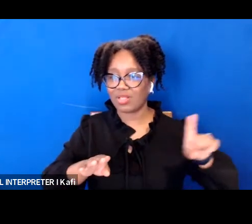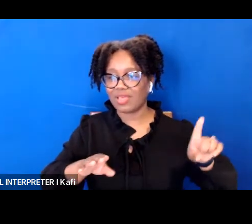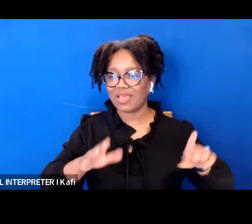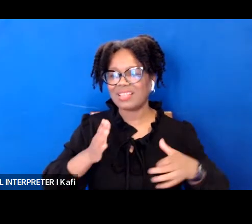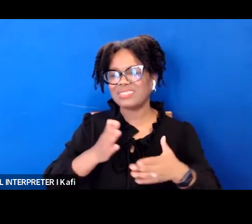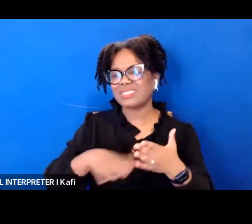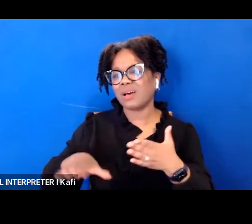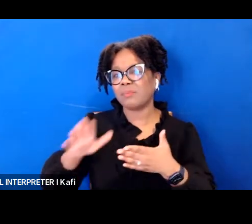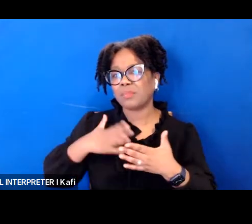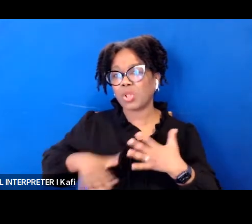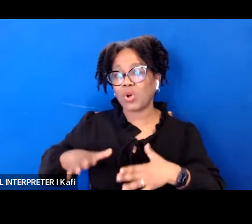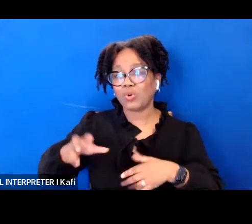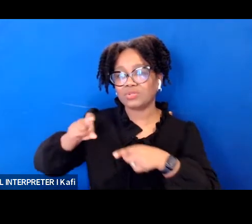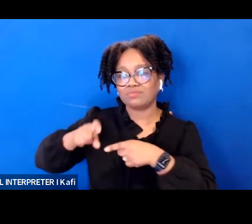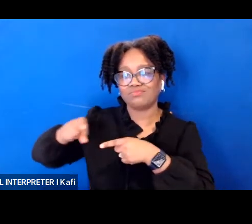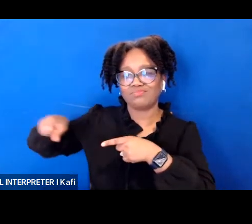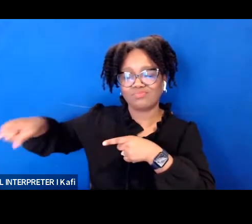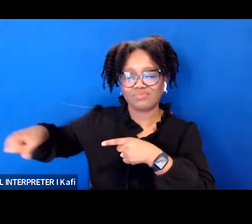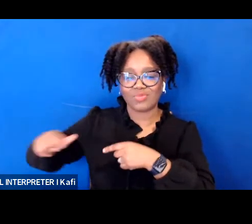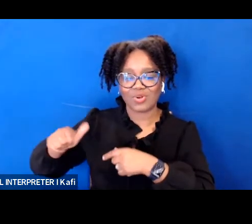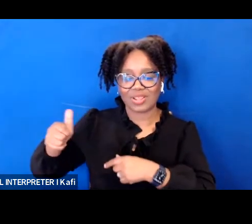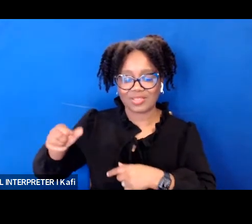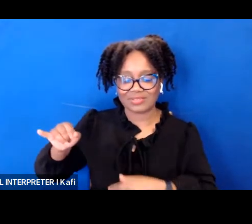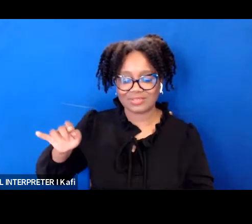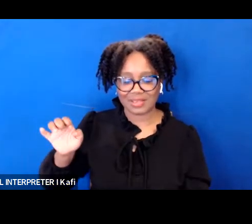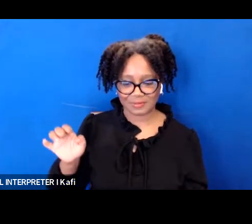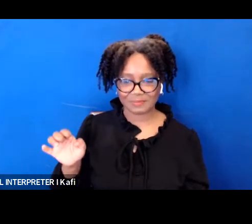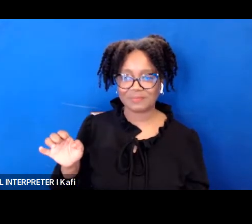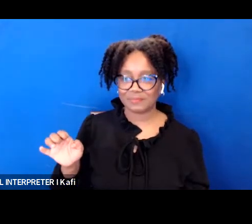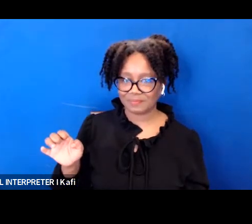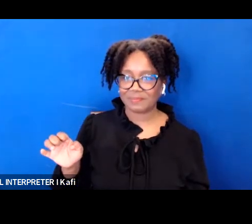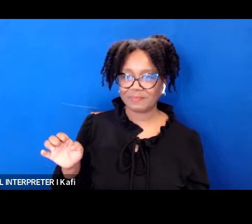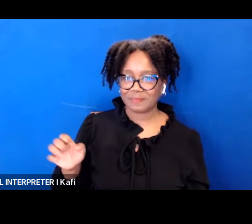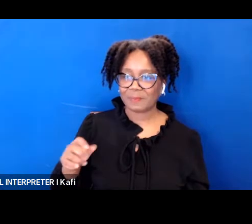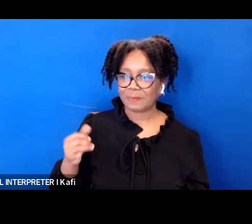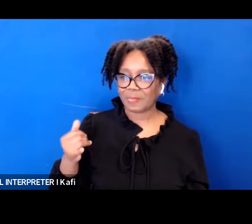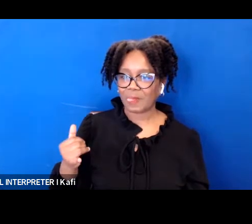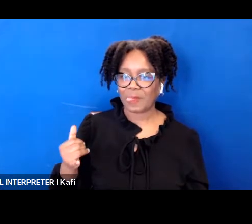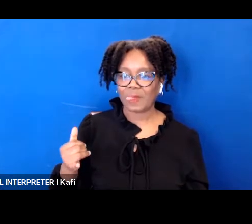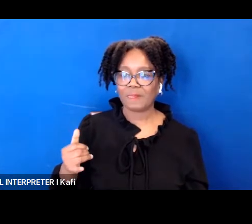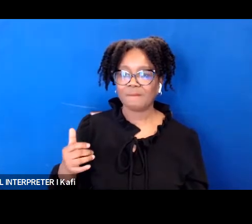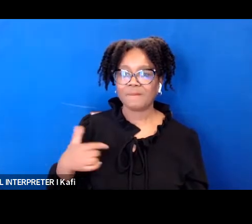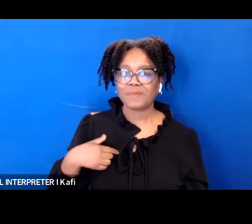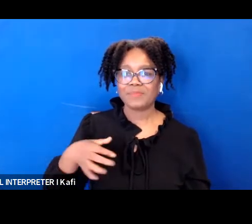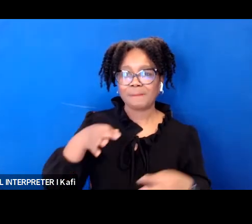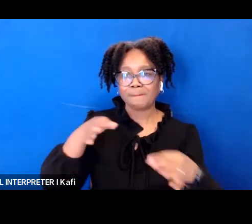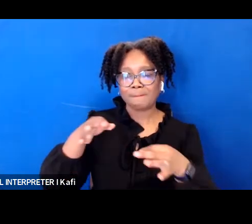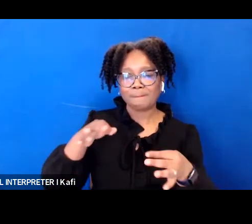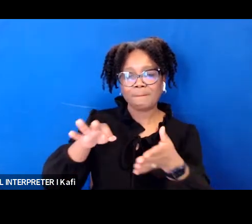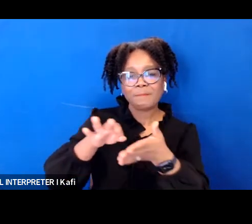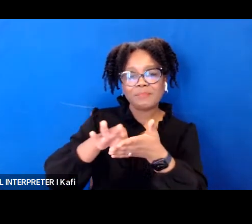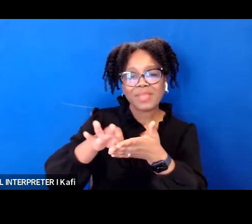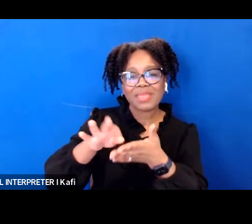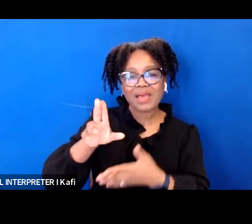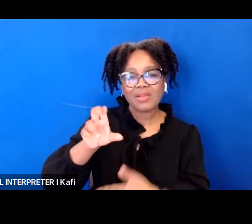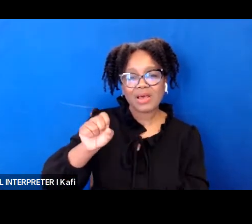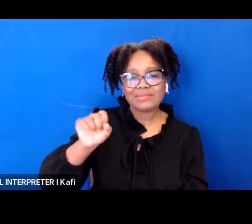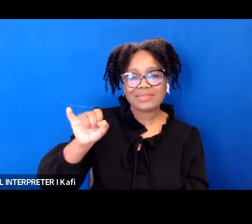hand and now a little bit about count us in just really quickly count us indiana is a non-partisan non-profit